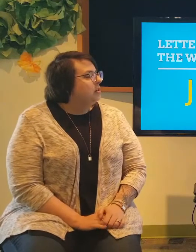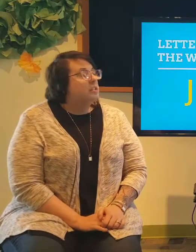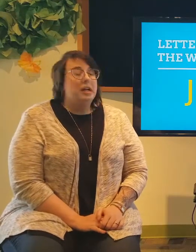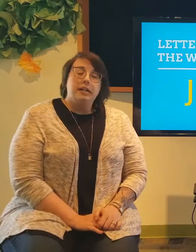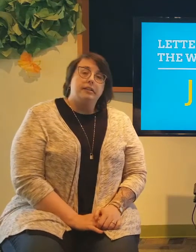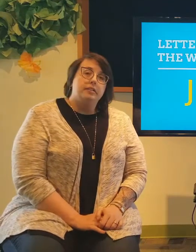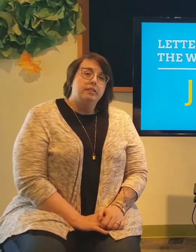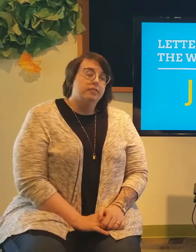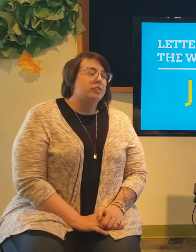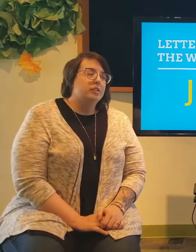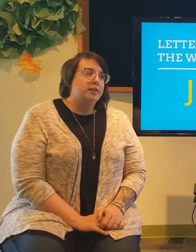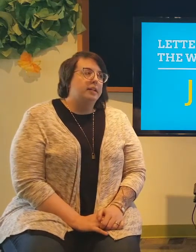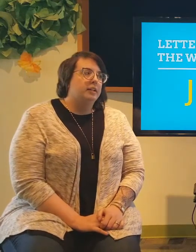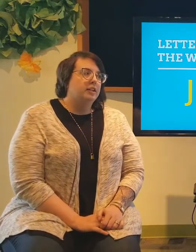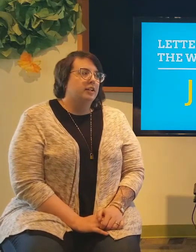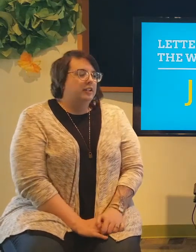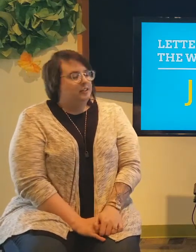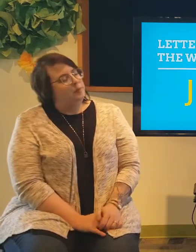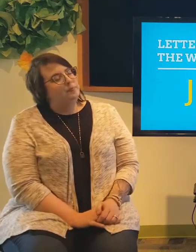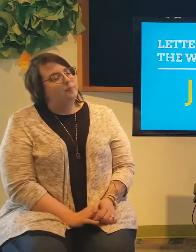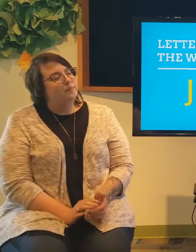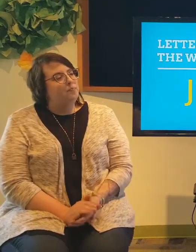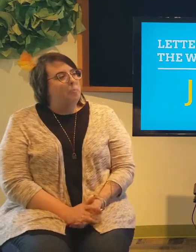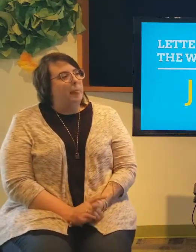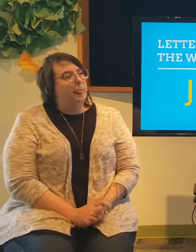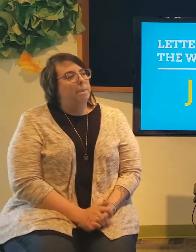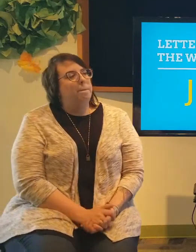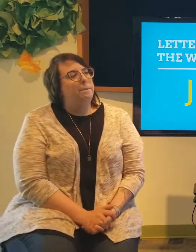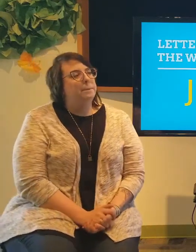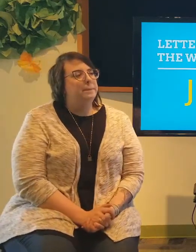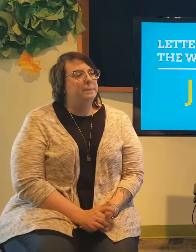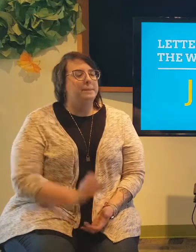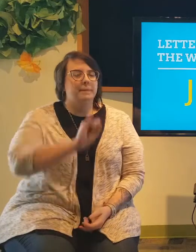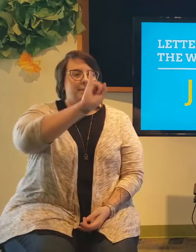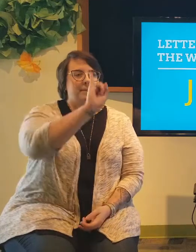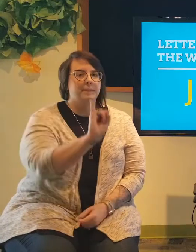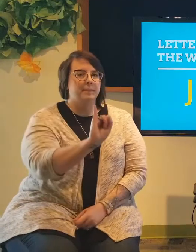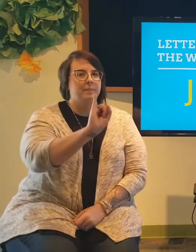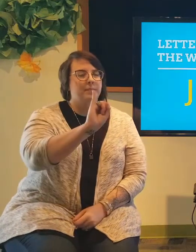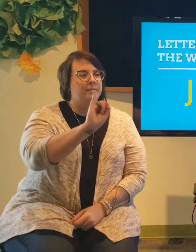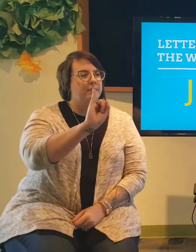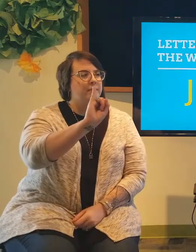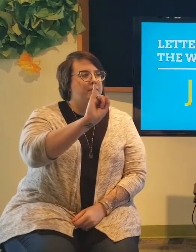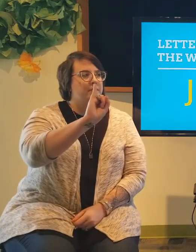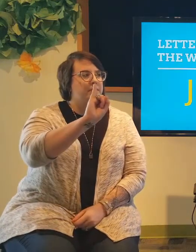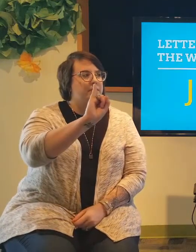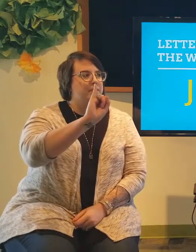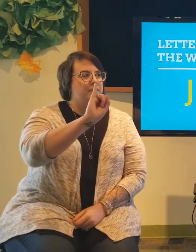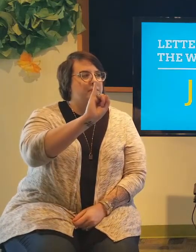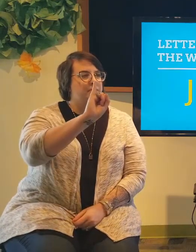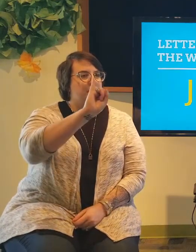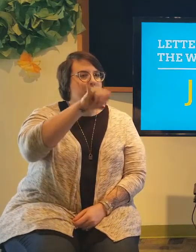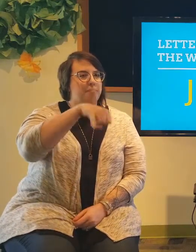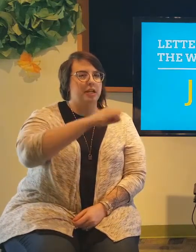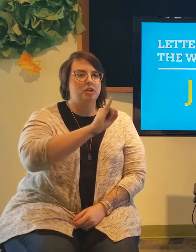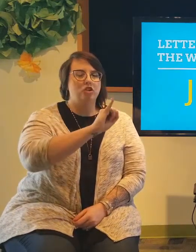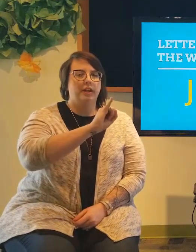signs for this week? Yeah. So J starts off with your pinky up. And then you make a J. Make a J.